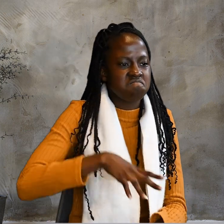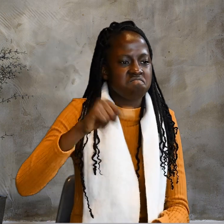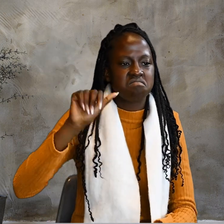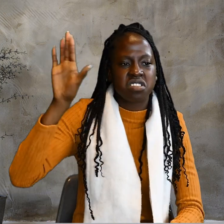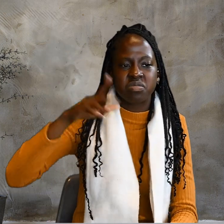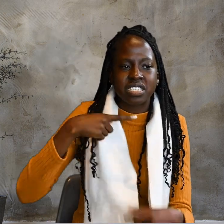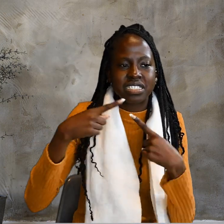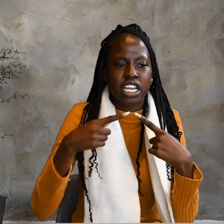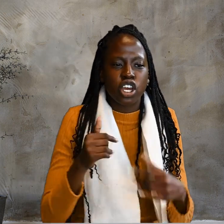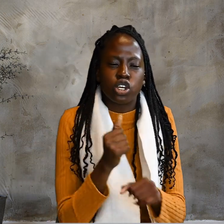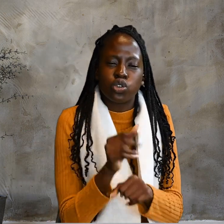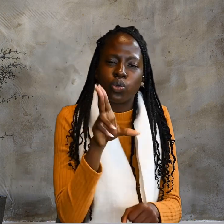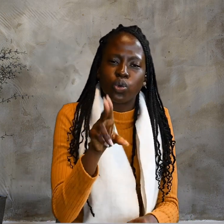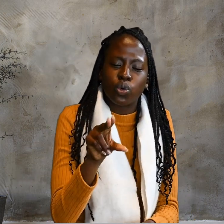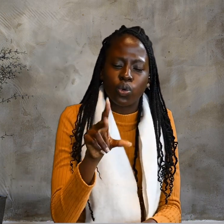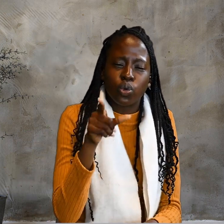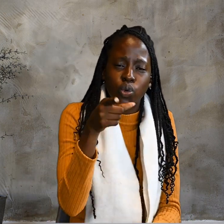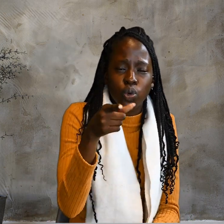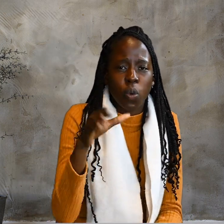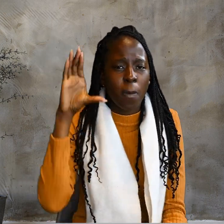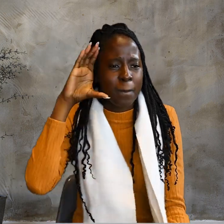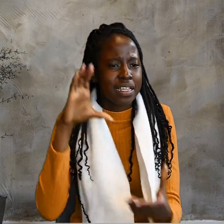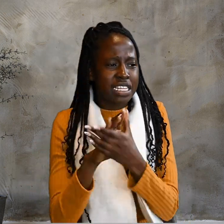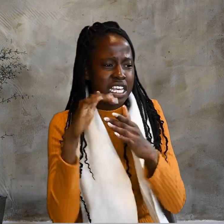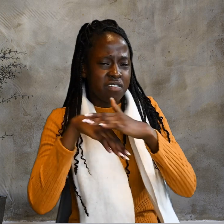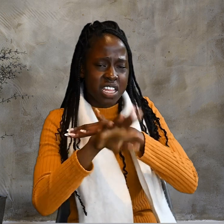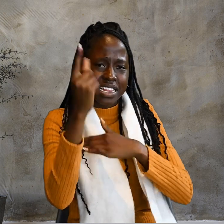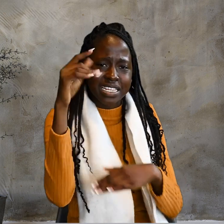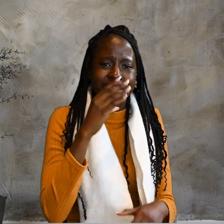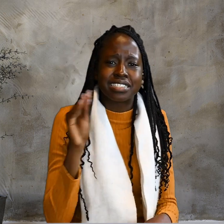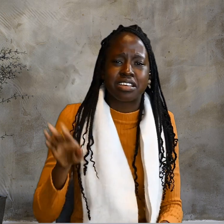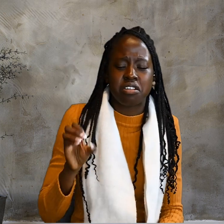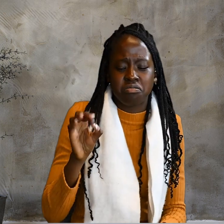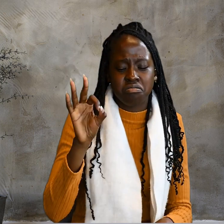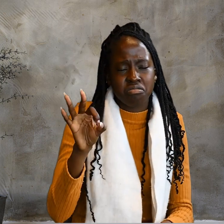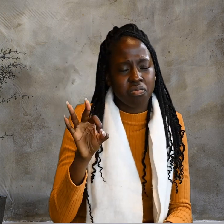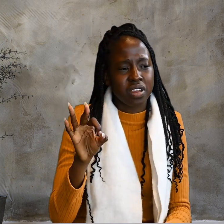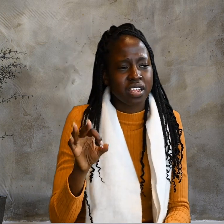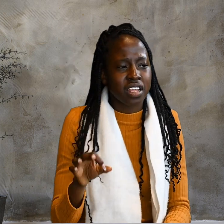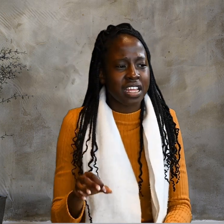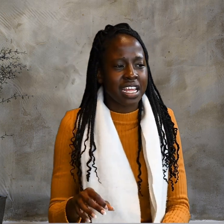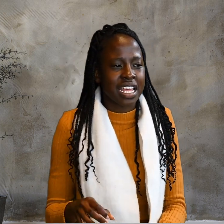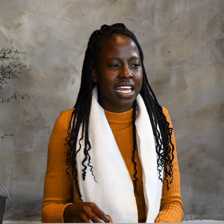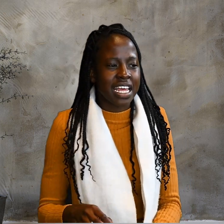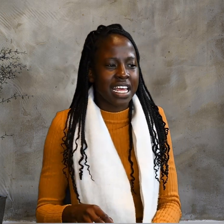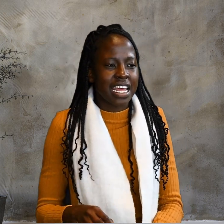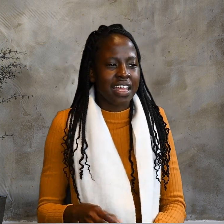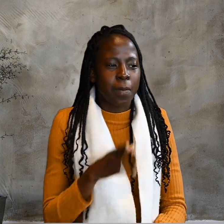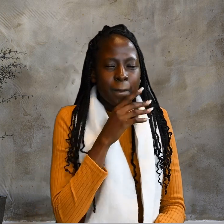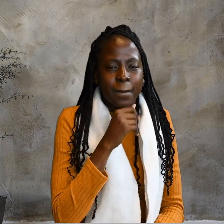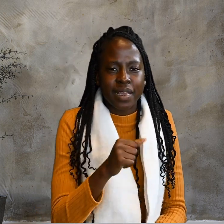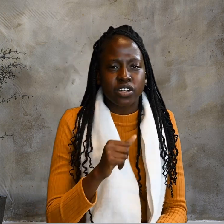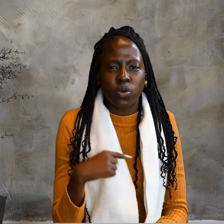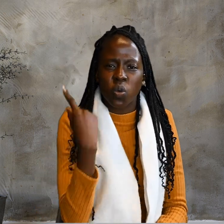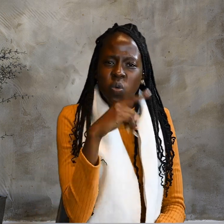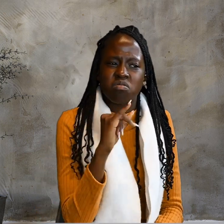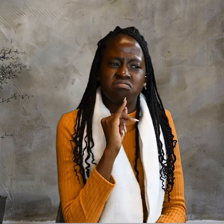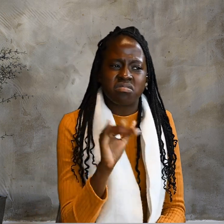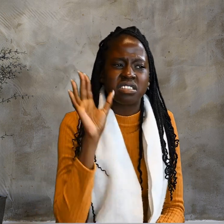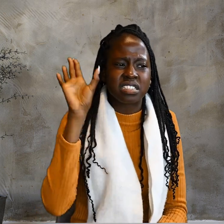Do you believe in the Son of Man? Who is he, sir? The man asked. Tell me